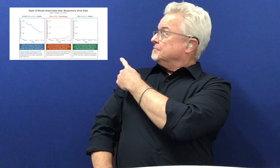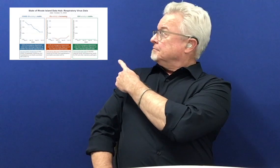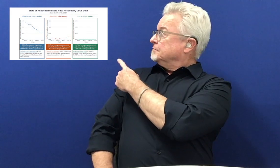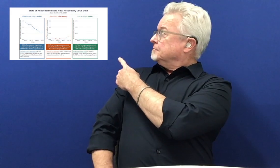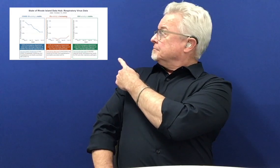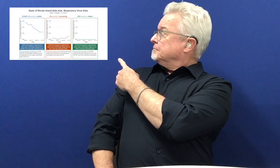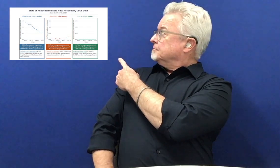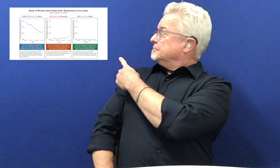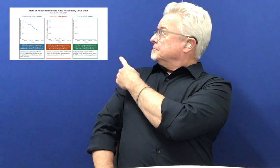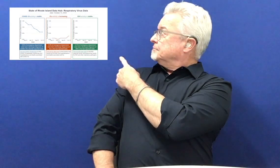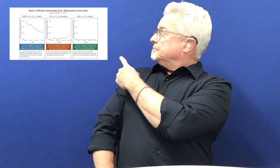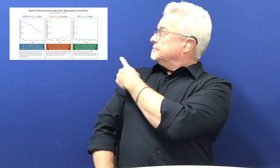Here it is.